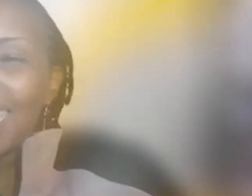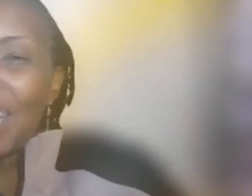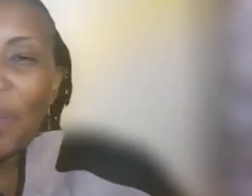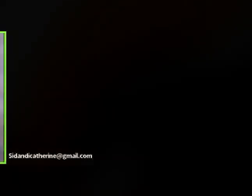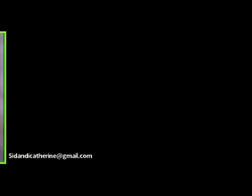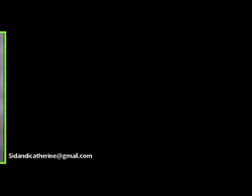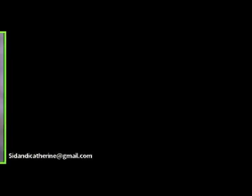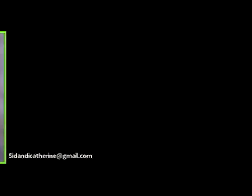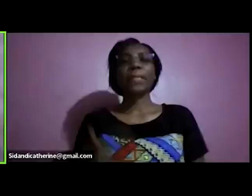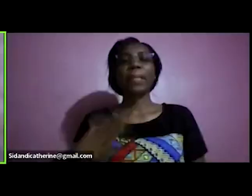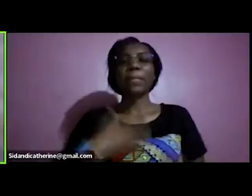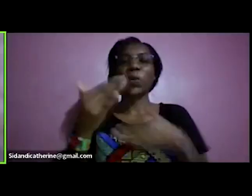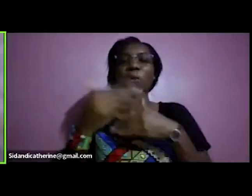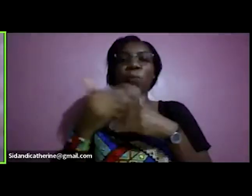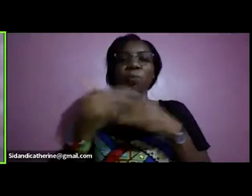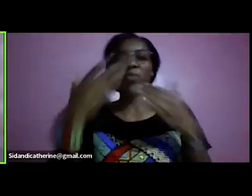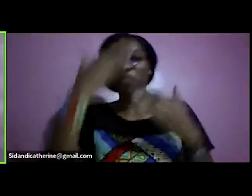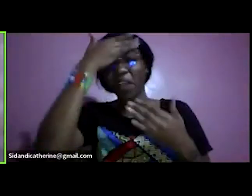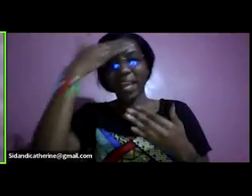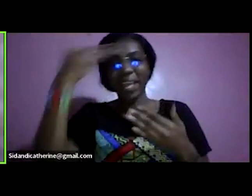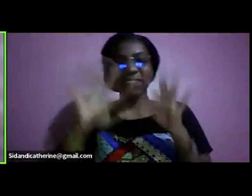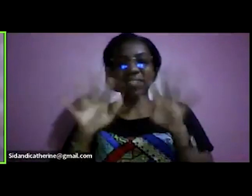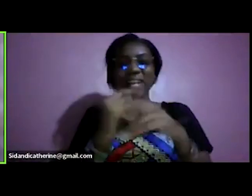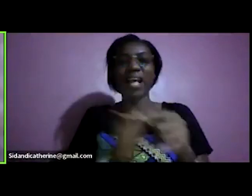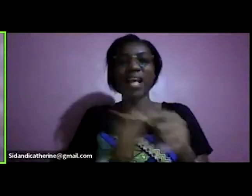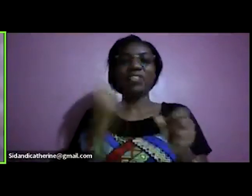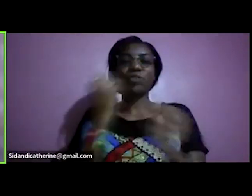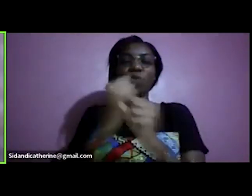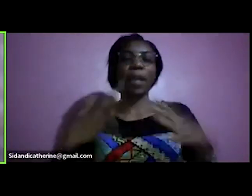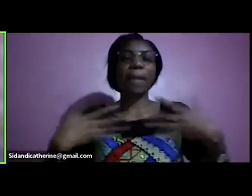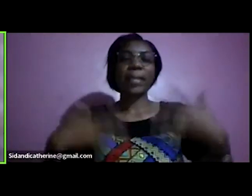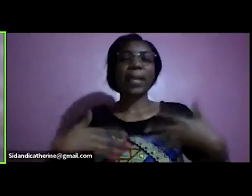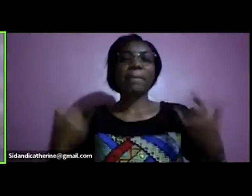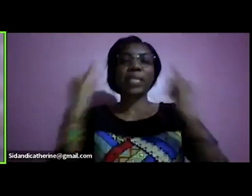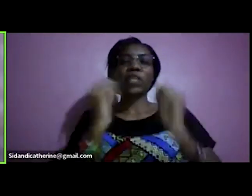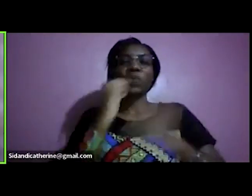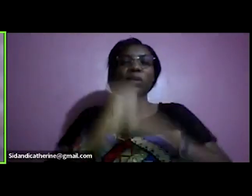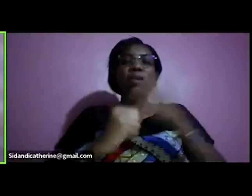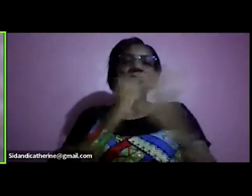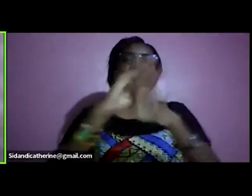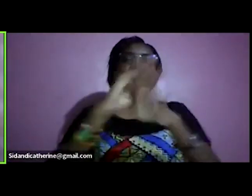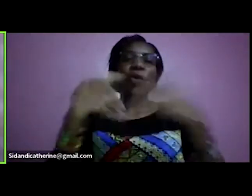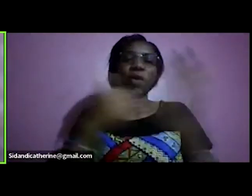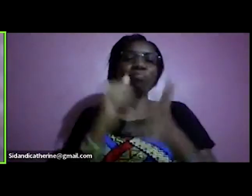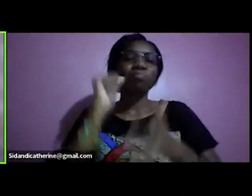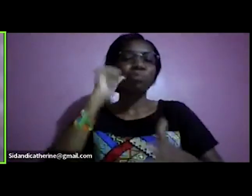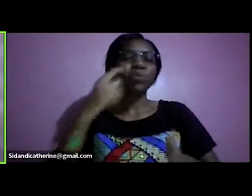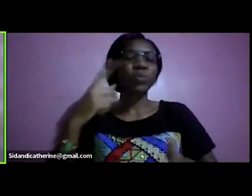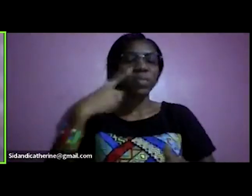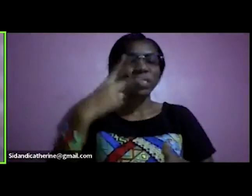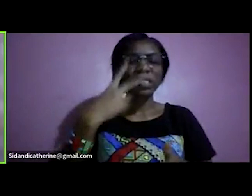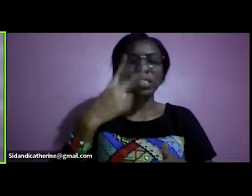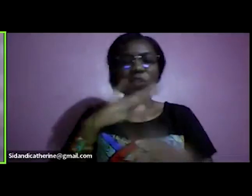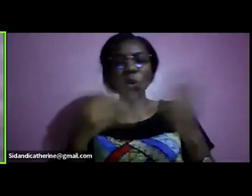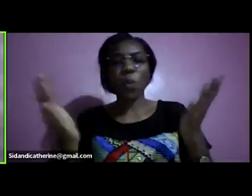happy happy happy new year you all it's really really amazing to see you welcome welcome back